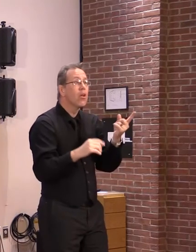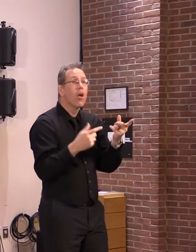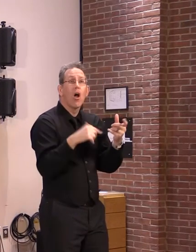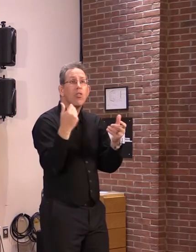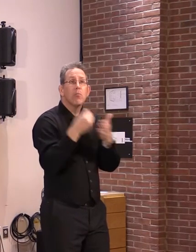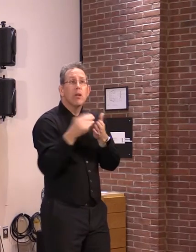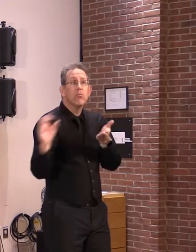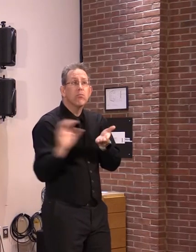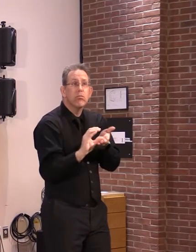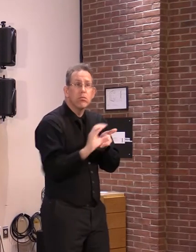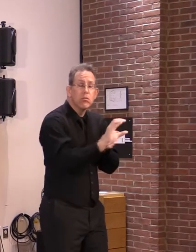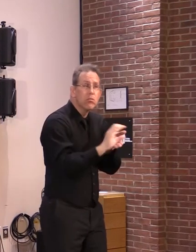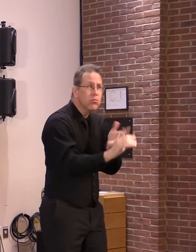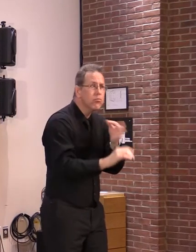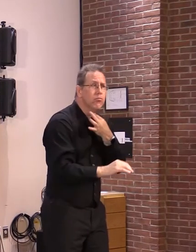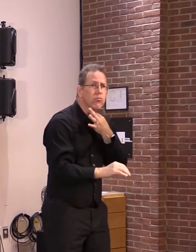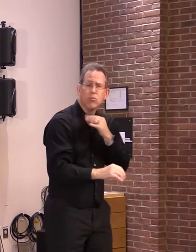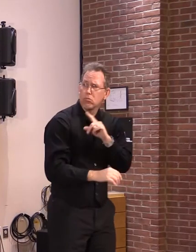Planned Parenthood?